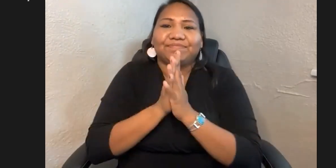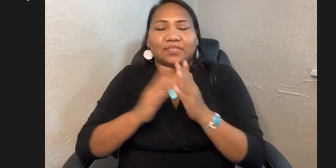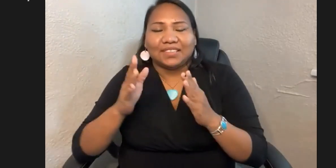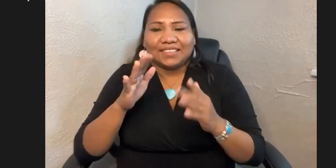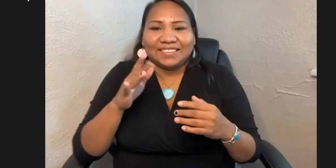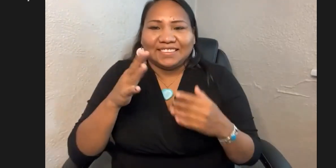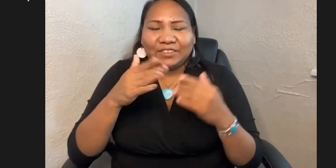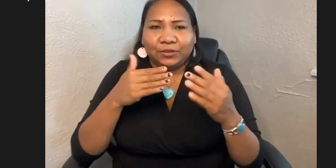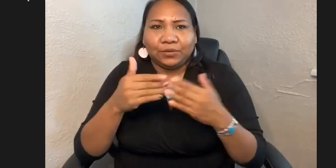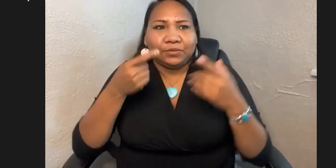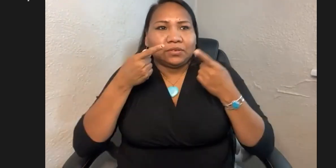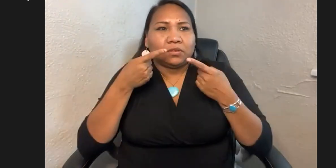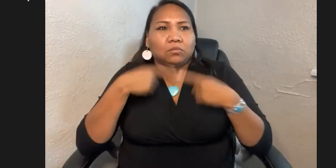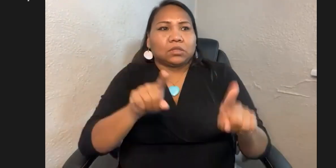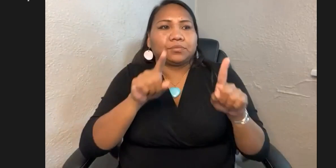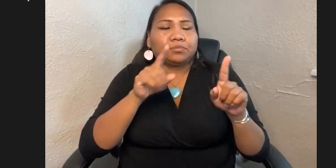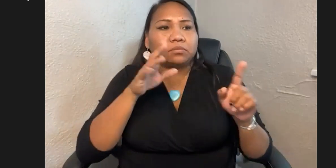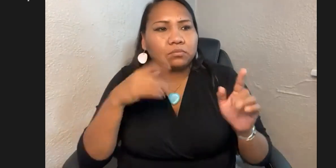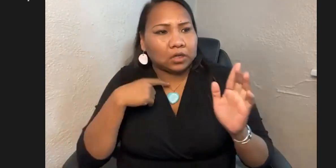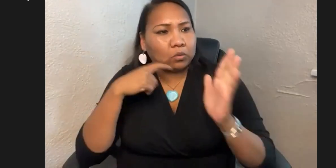Got a little one here that needed something.